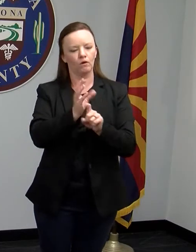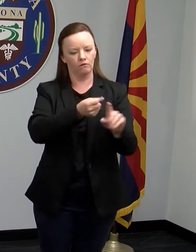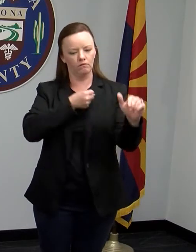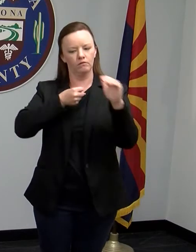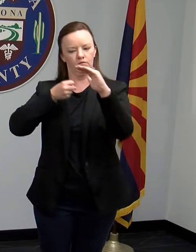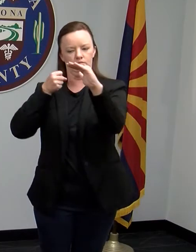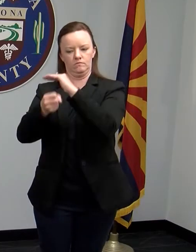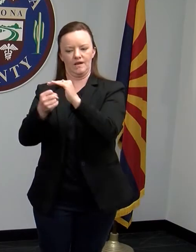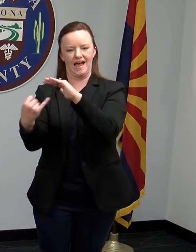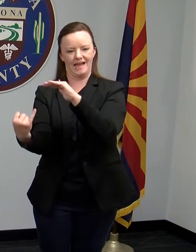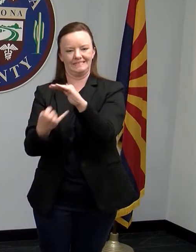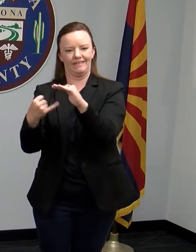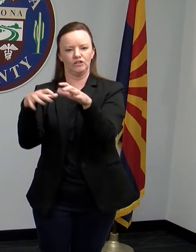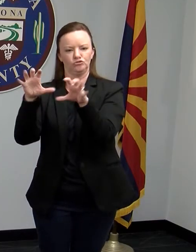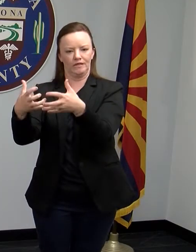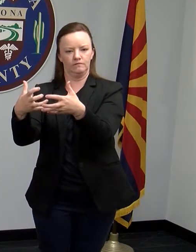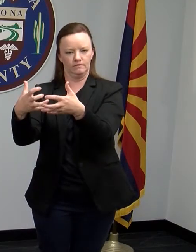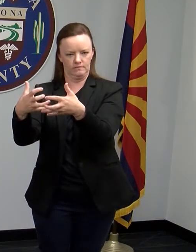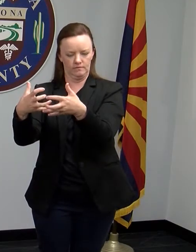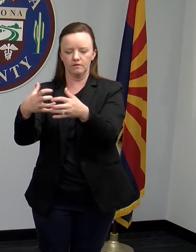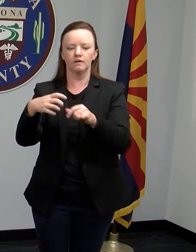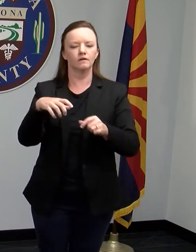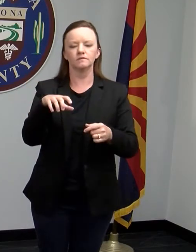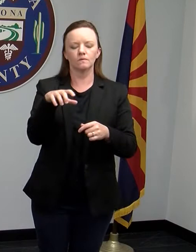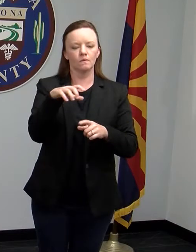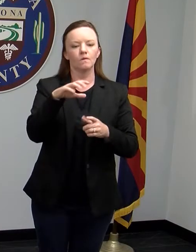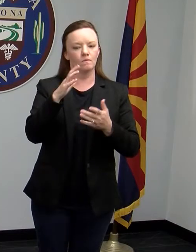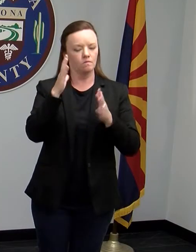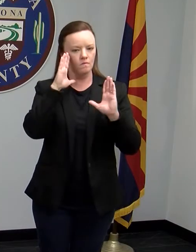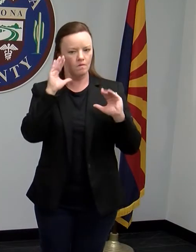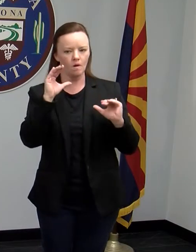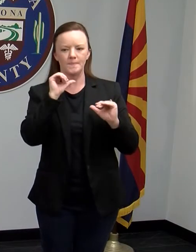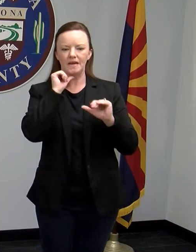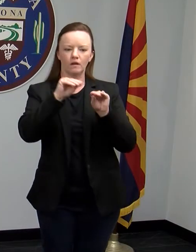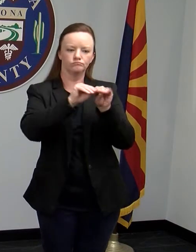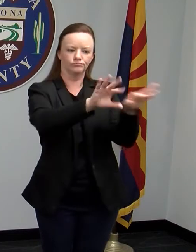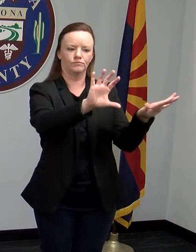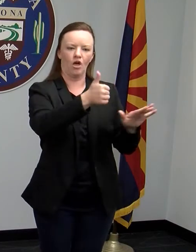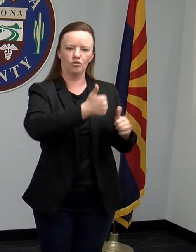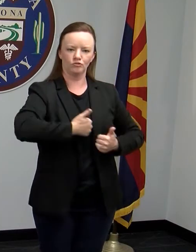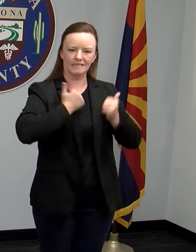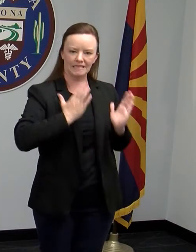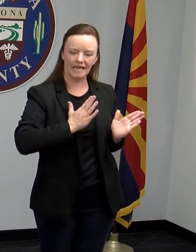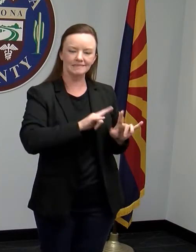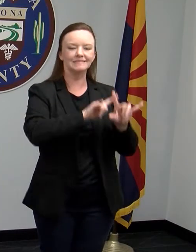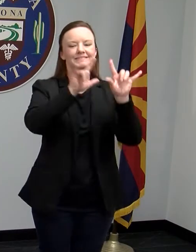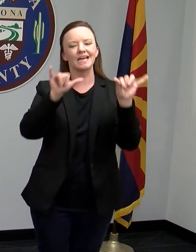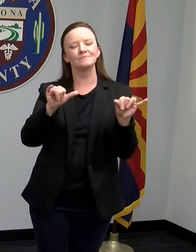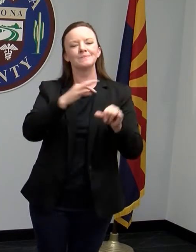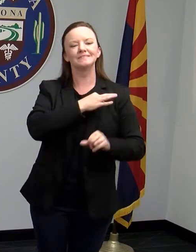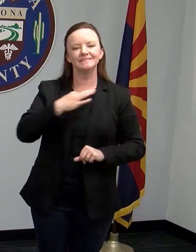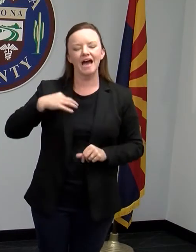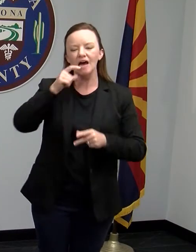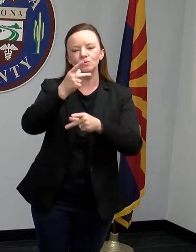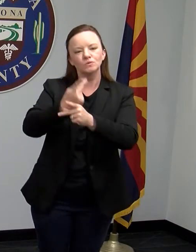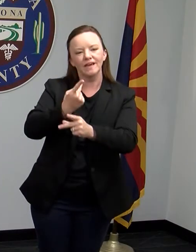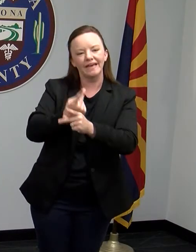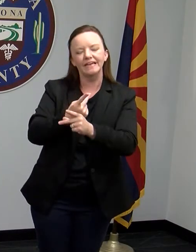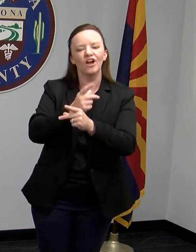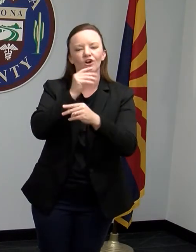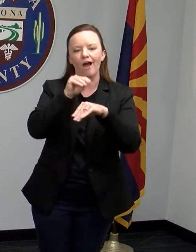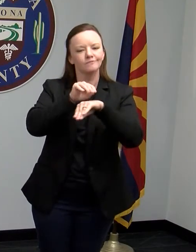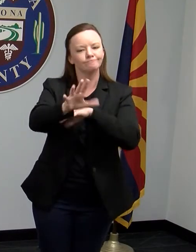isolation precautions so that not only all the other residents are protected, but also the staff who are caring for those residents.